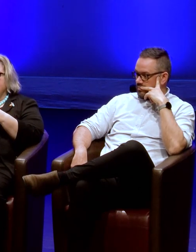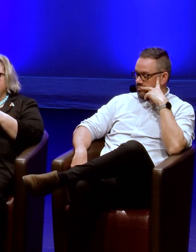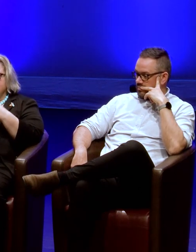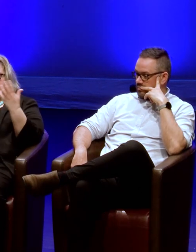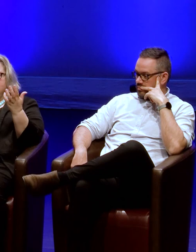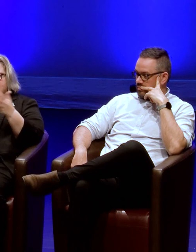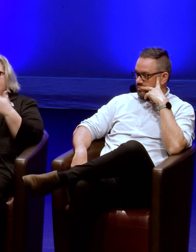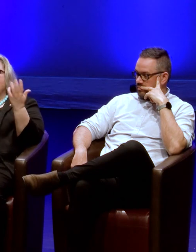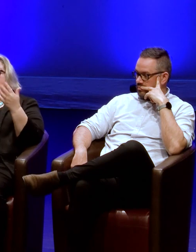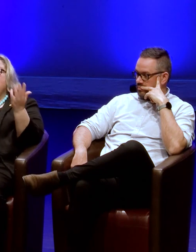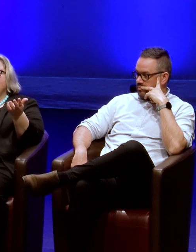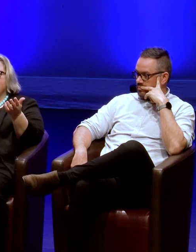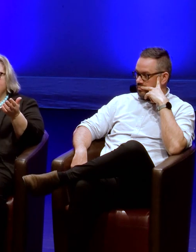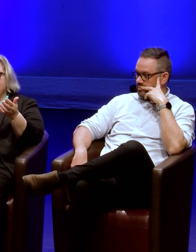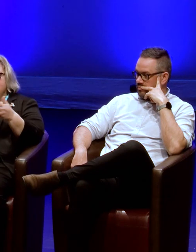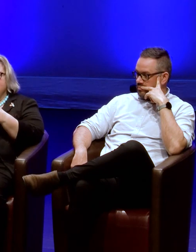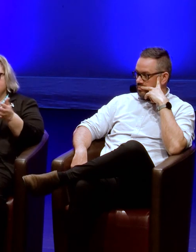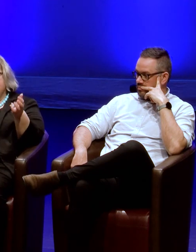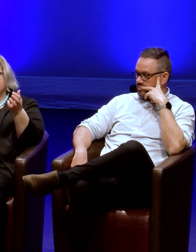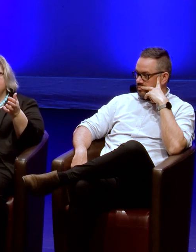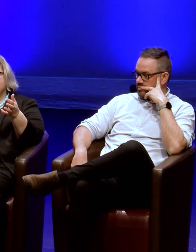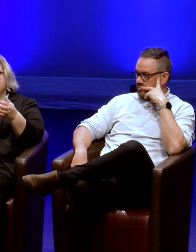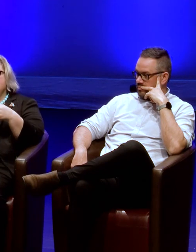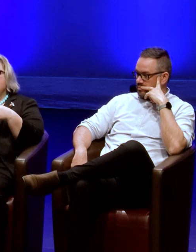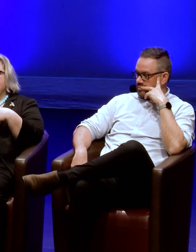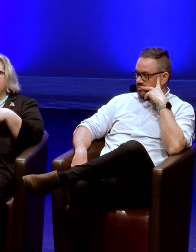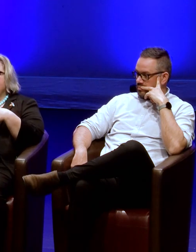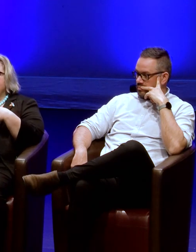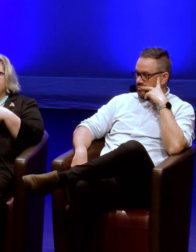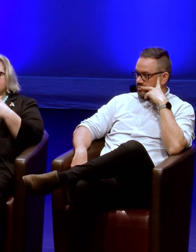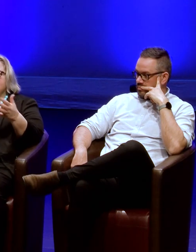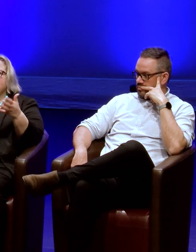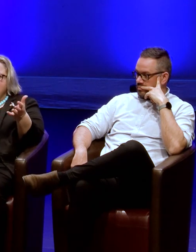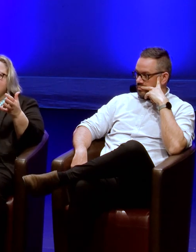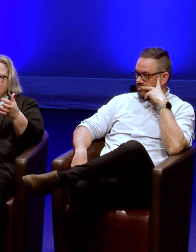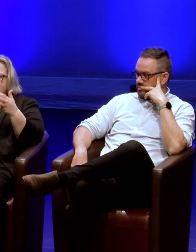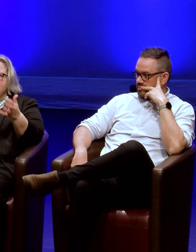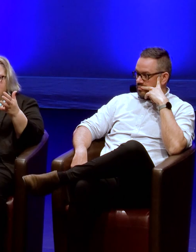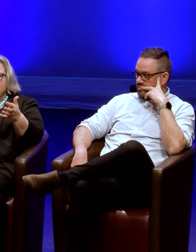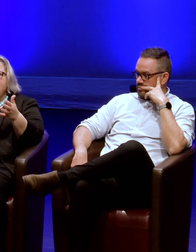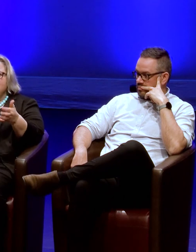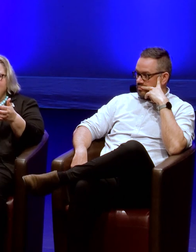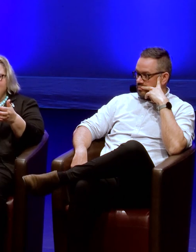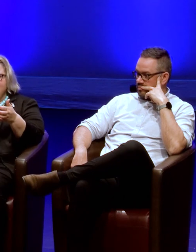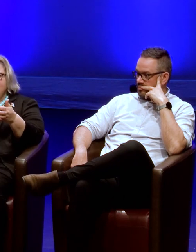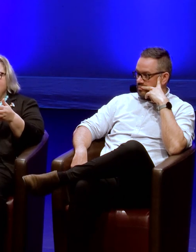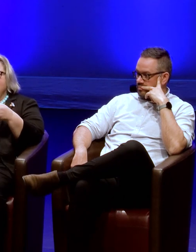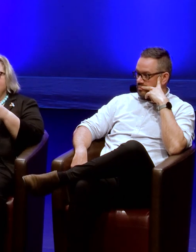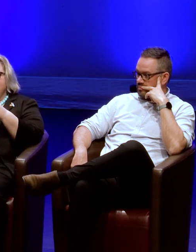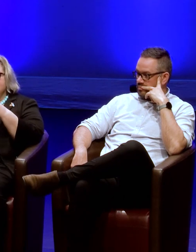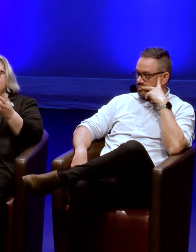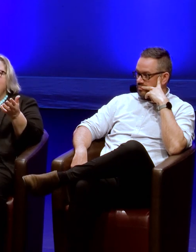I want to get uncomfortable in those spaces where people are telling me what they know